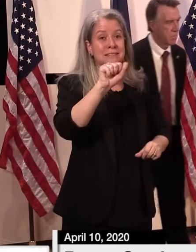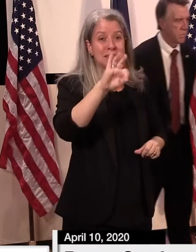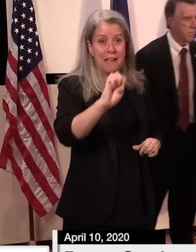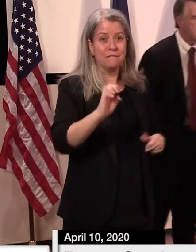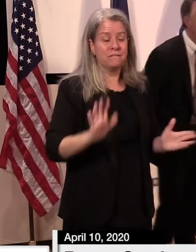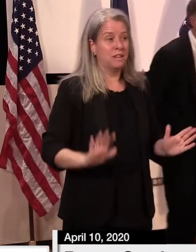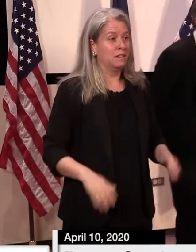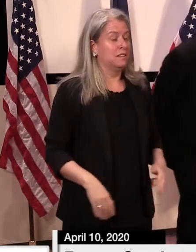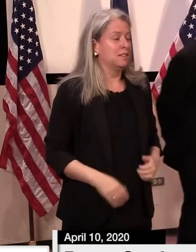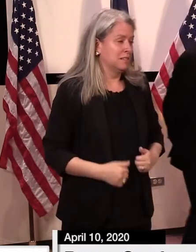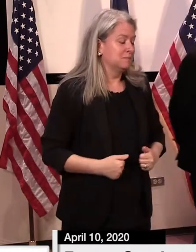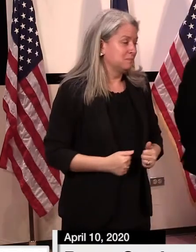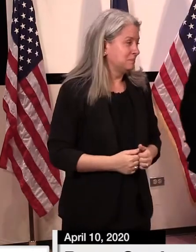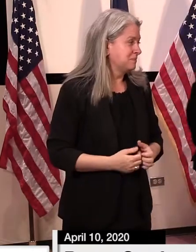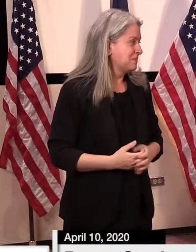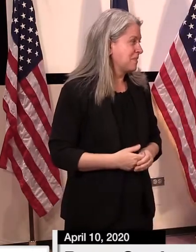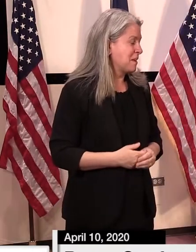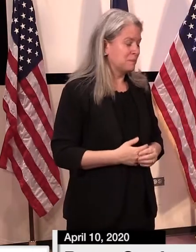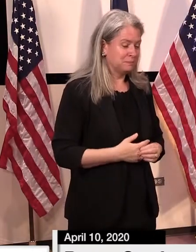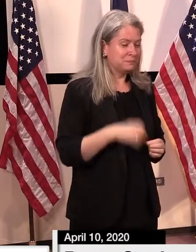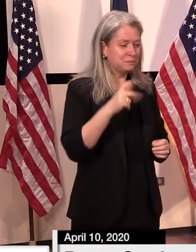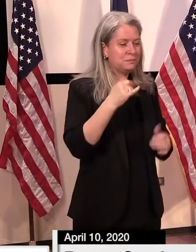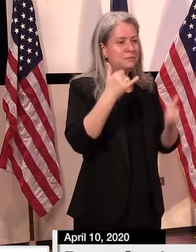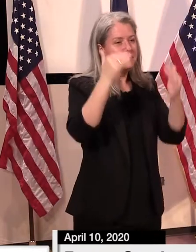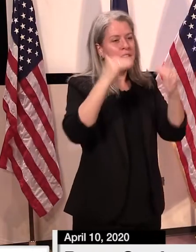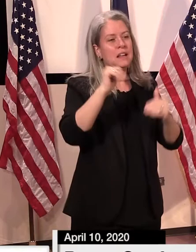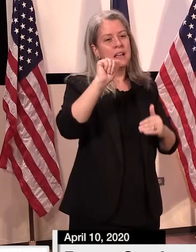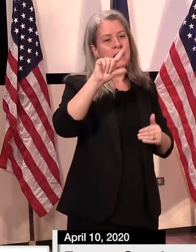very much. All right. Alex, journal opinion.